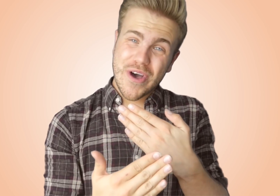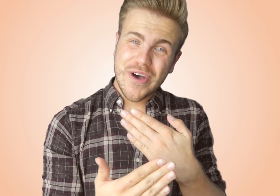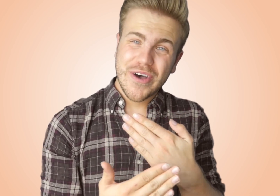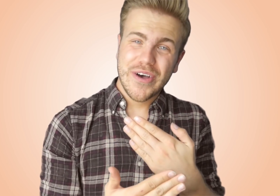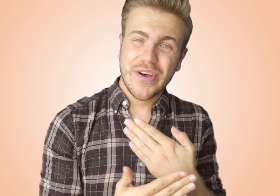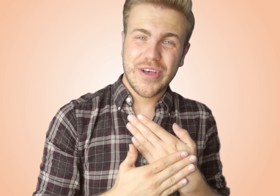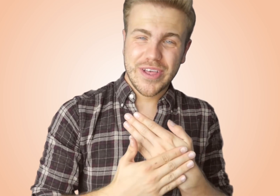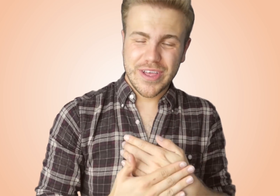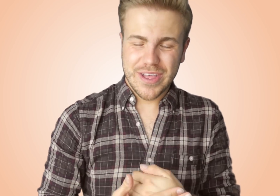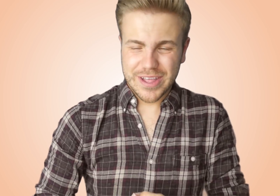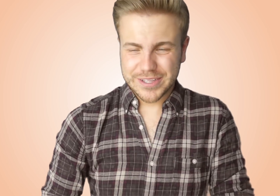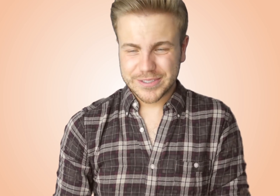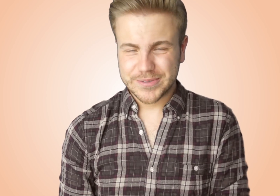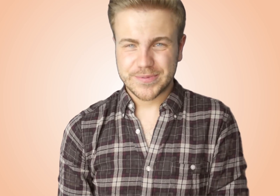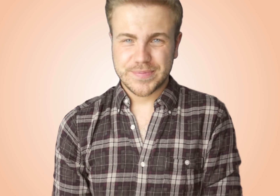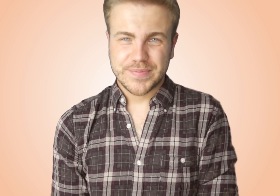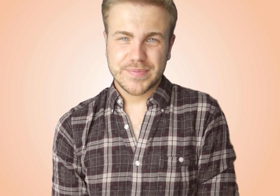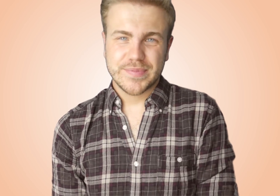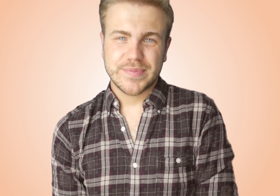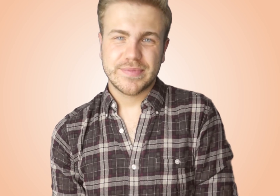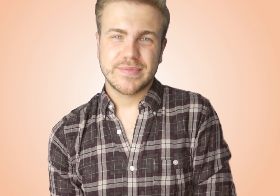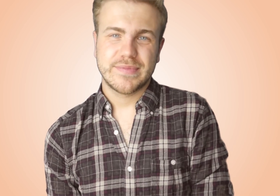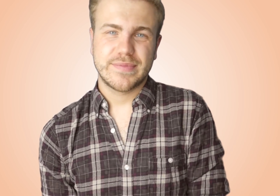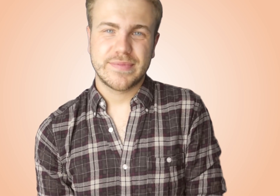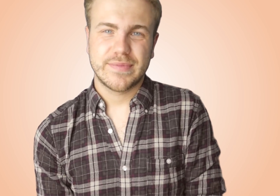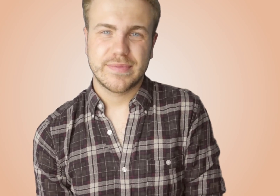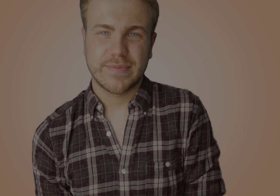step closer you.